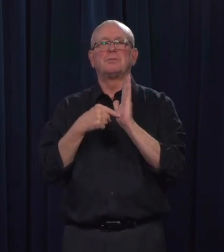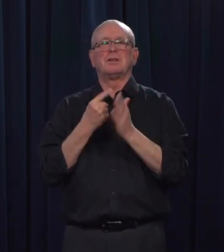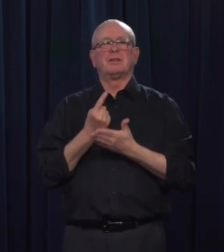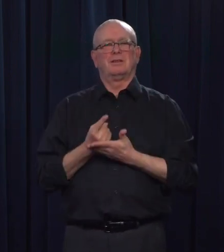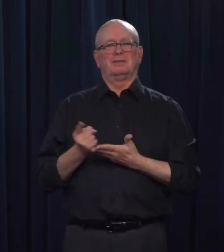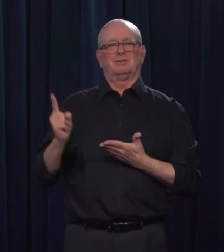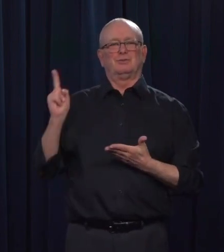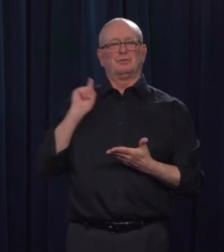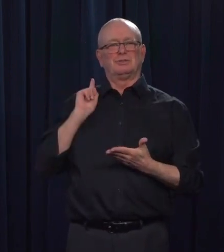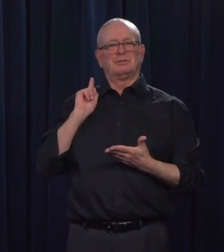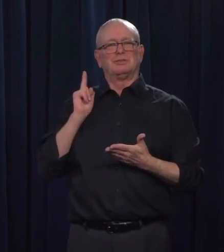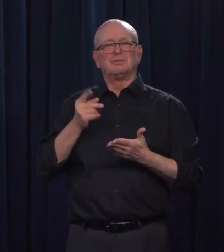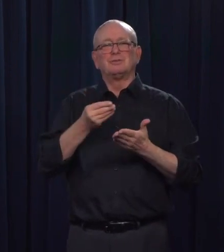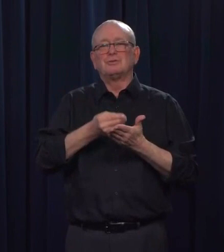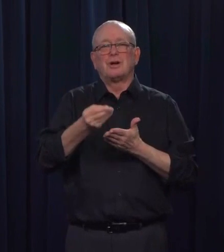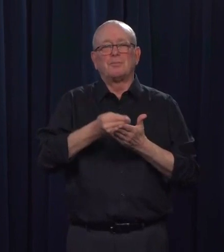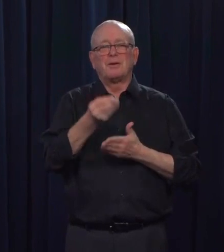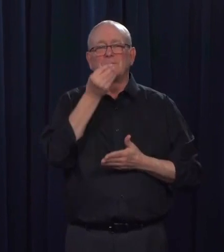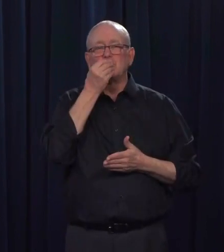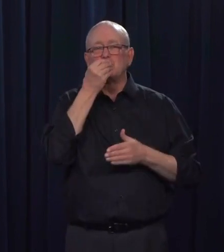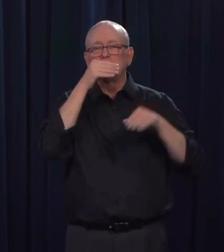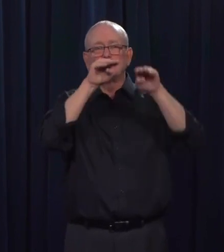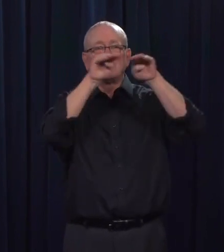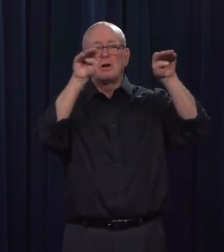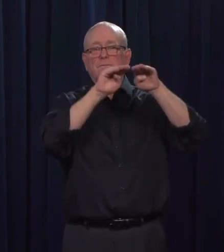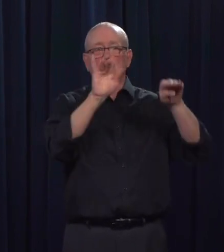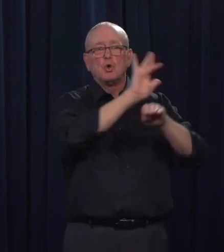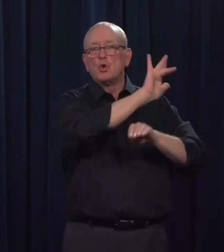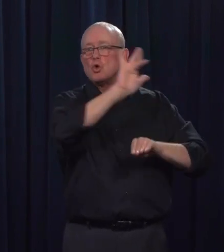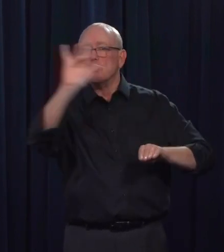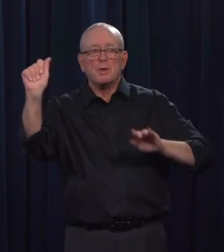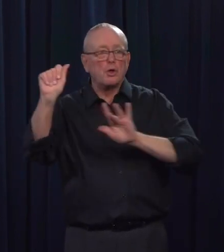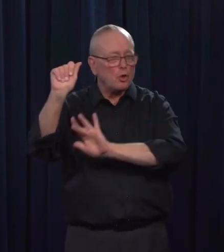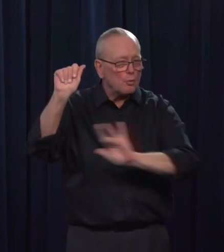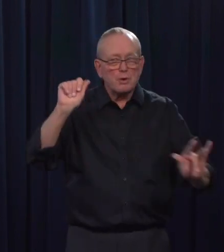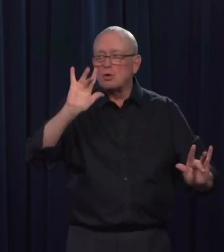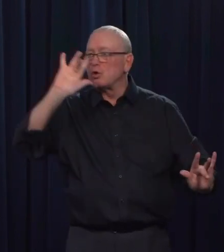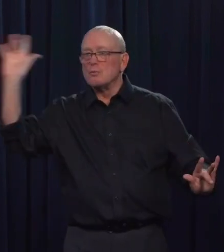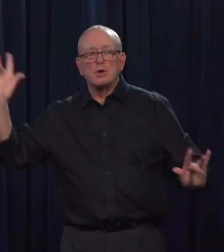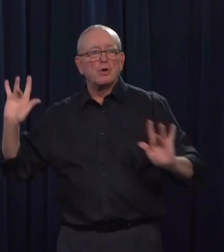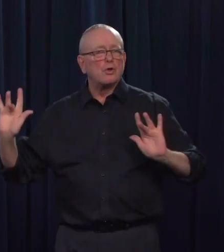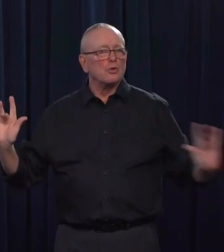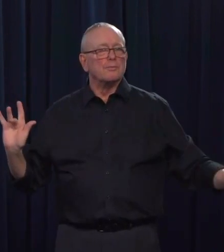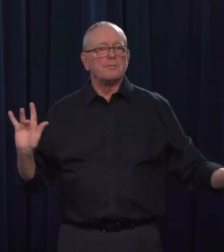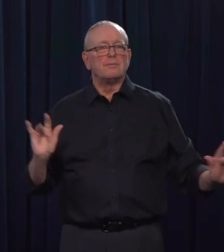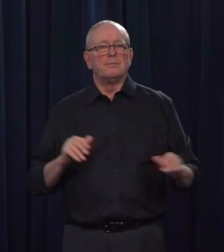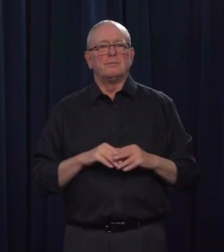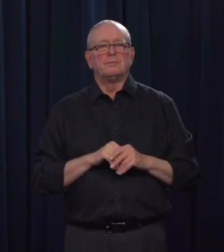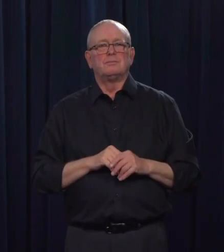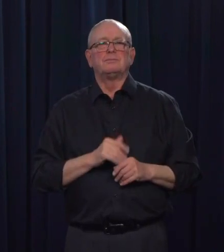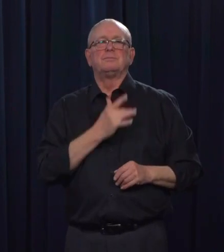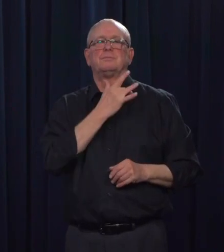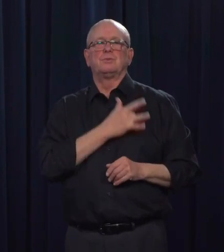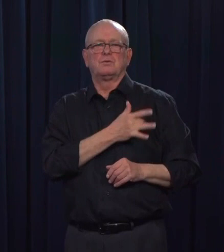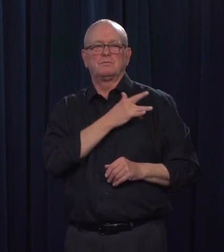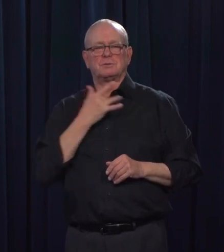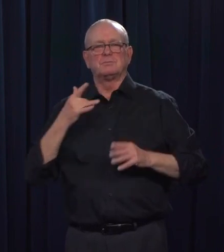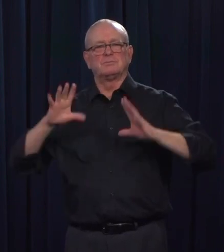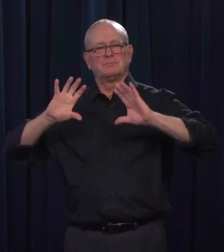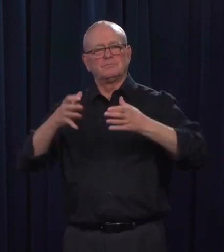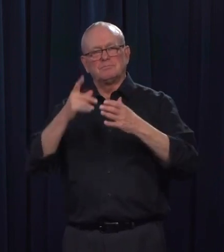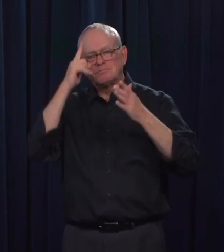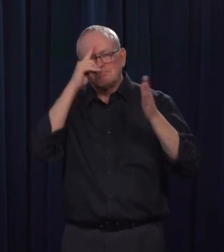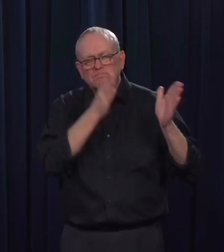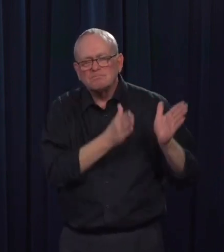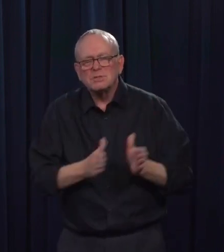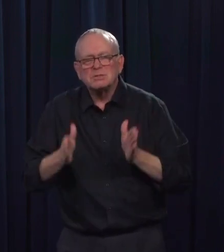I assure you that the provincial planners did a lot of planning, a lot of investigation, as Minister Driesen has said,